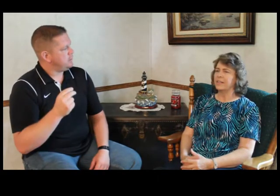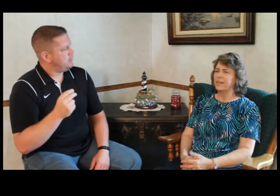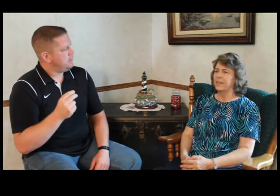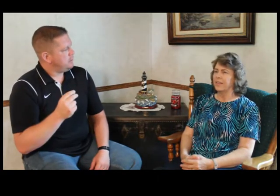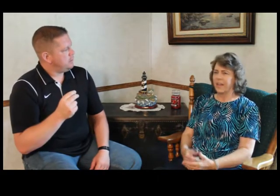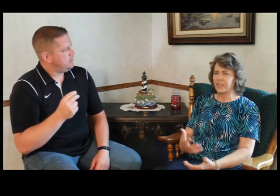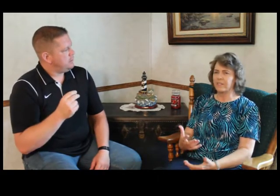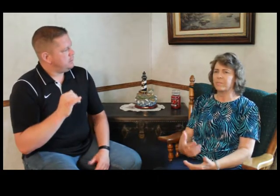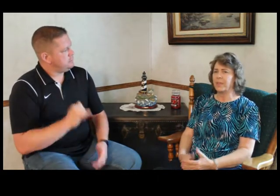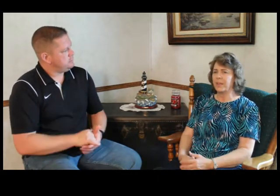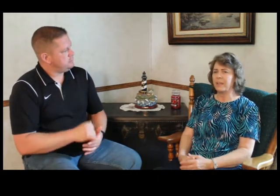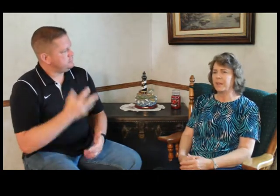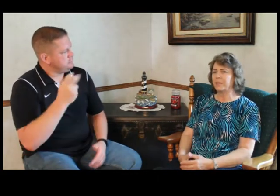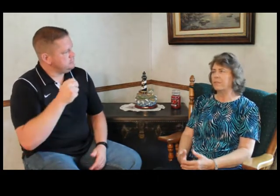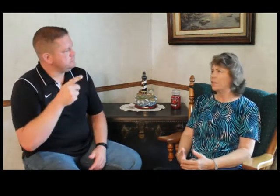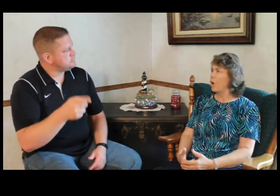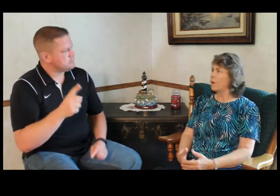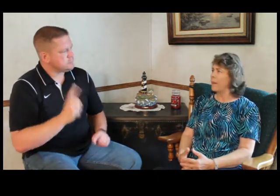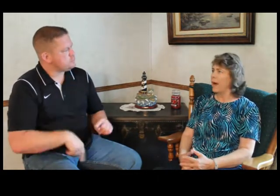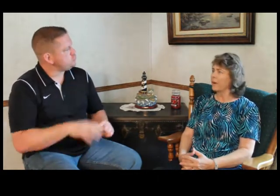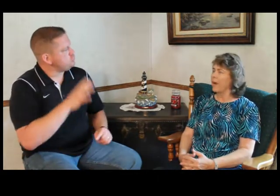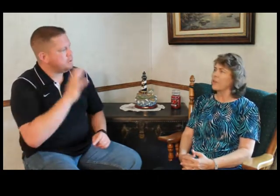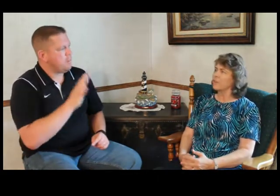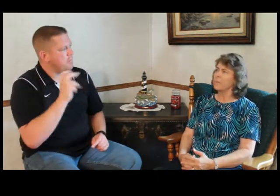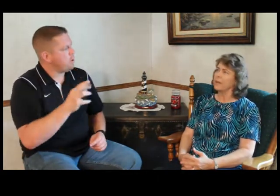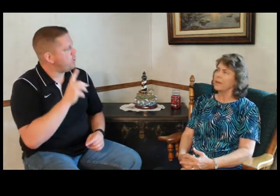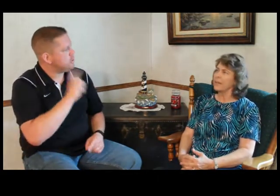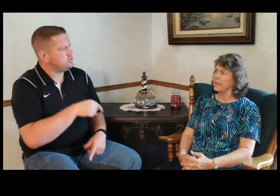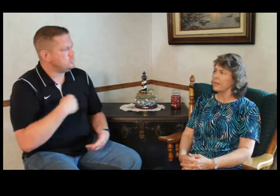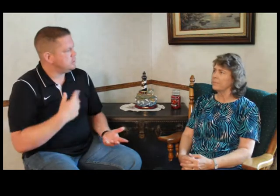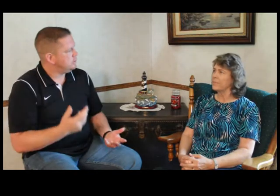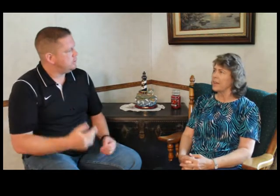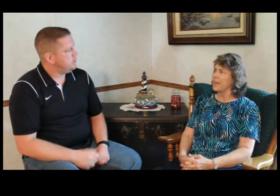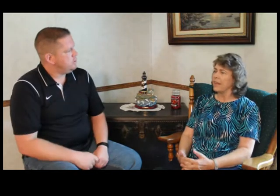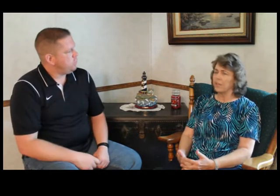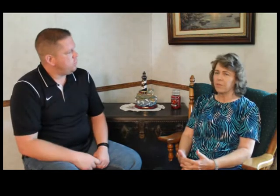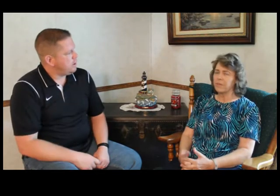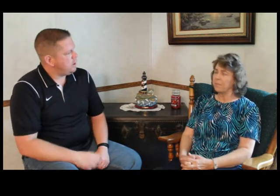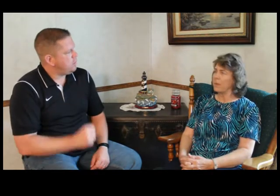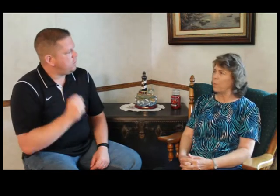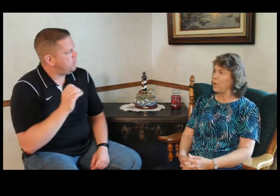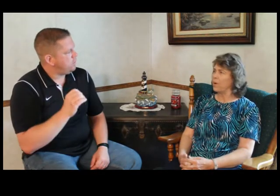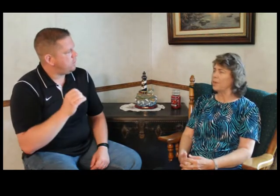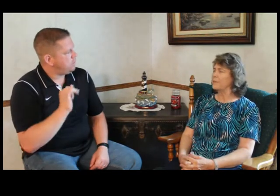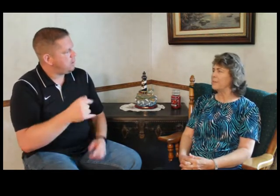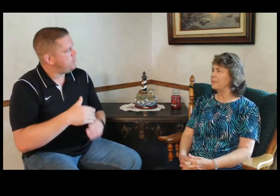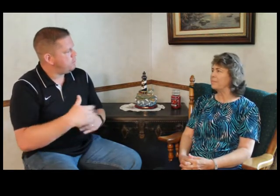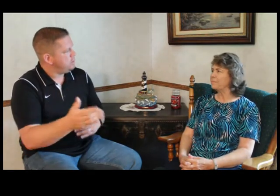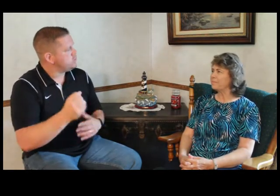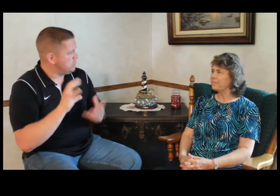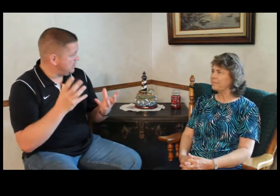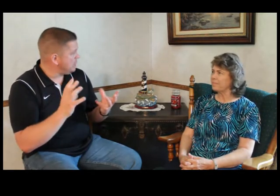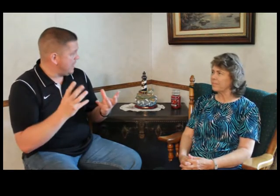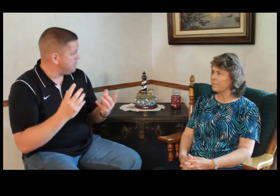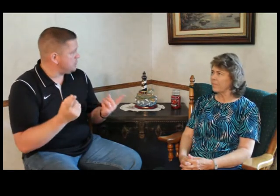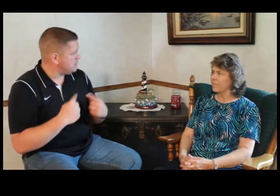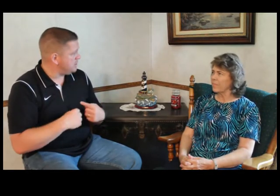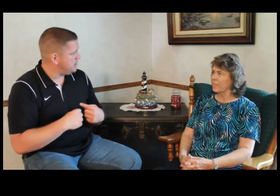And that's when he couldn't talk back or answer me or anything. And so it was from that point on. So did an ambulance come in?